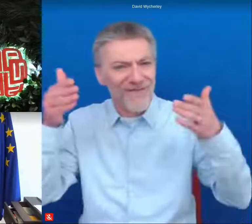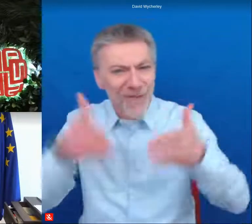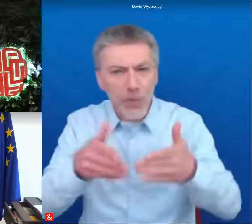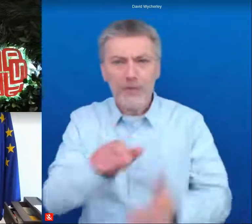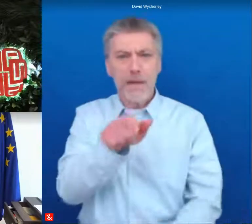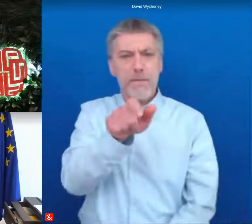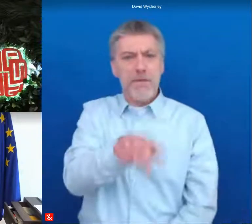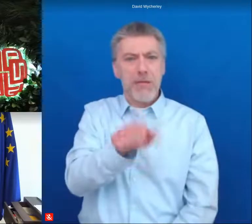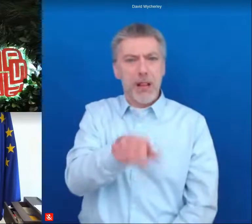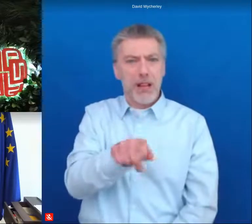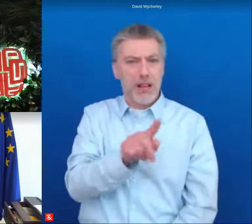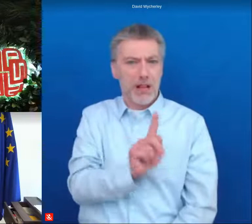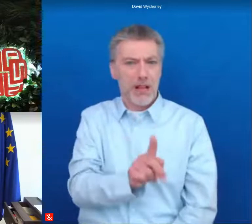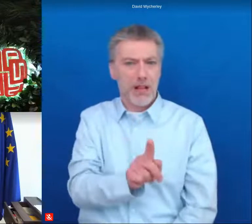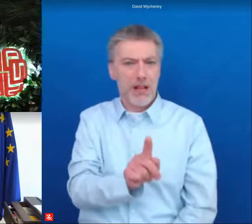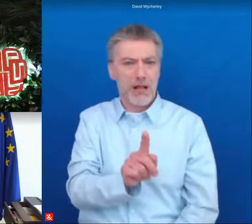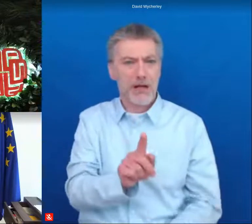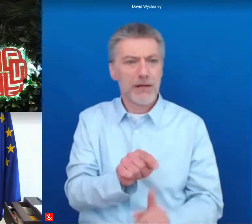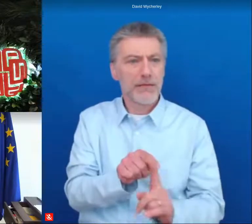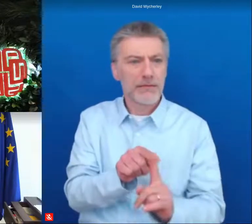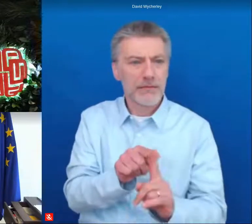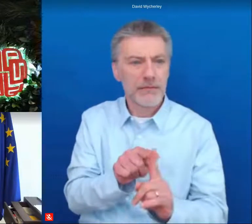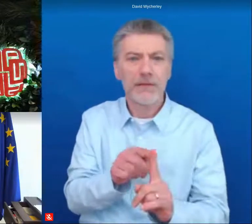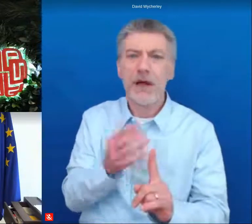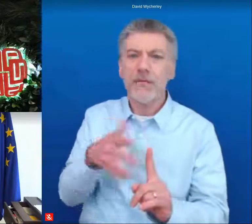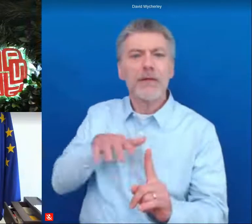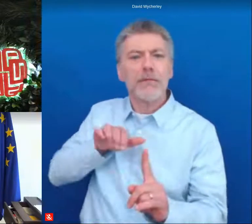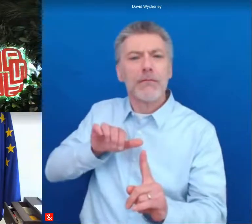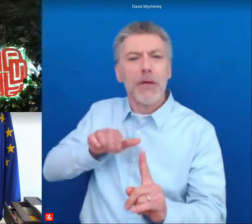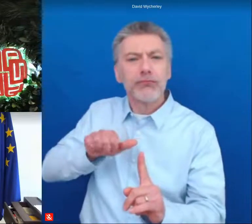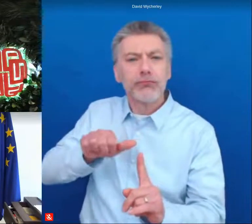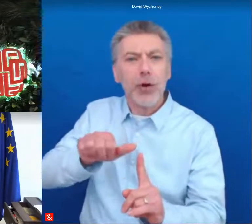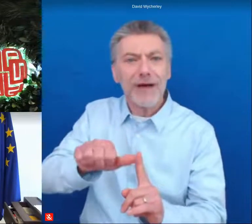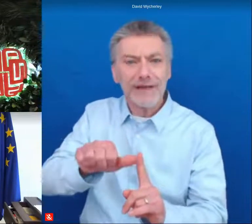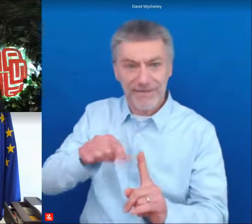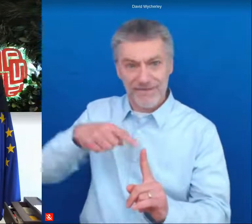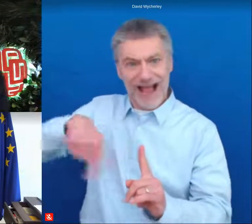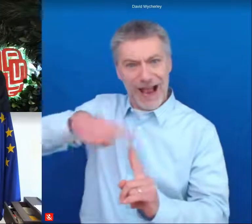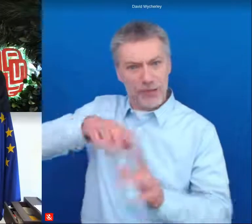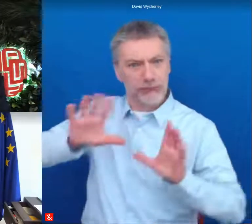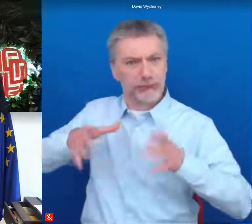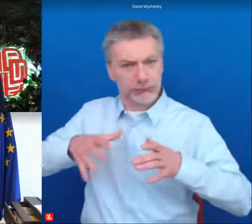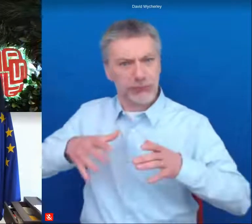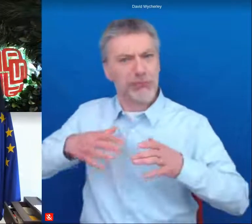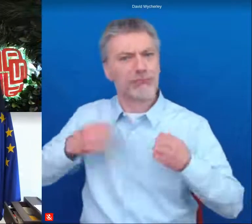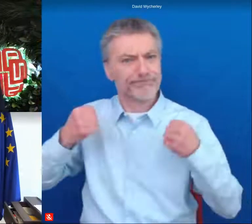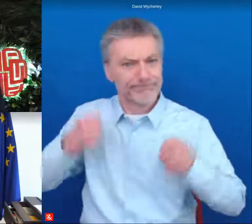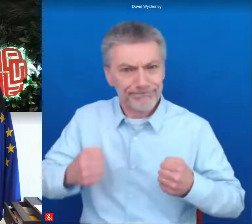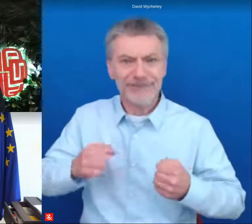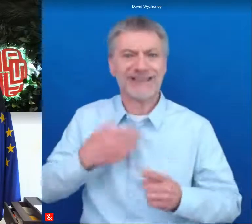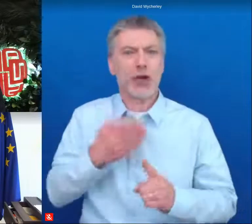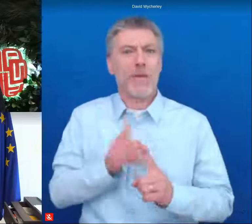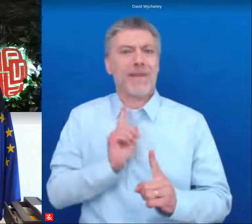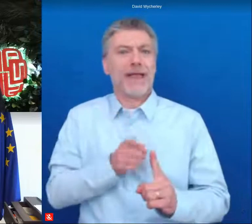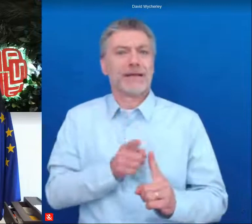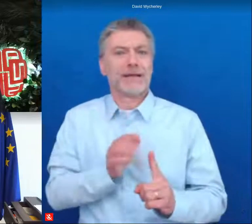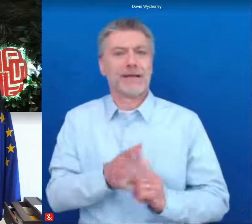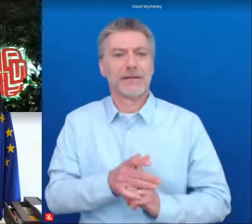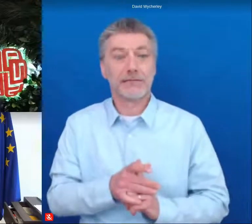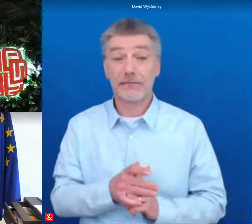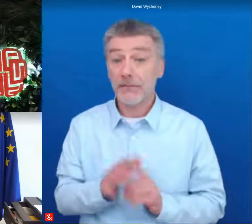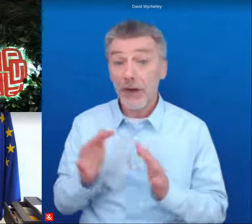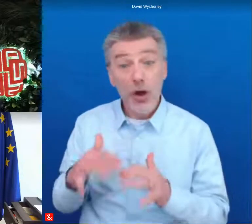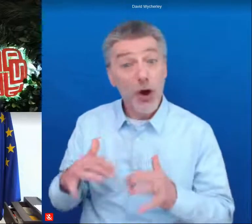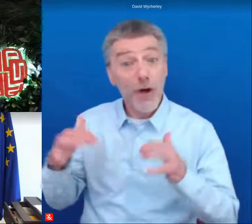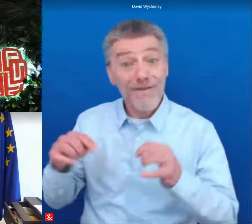that is what does the progressist stand for and this conference very concretely